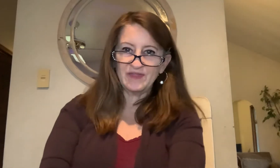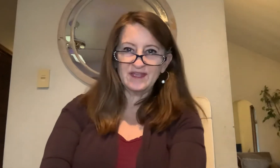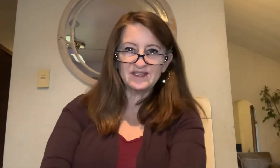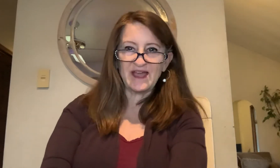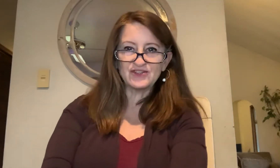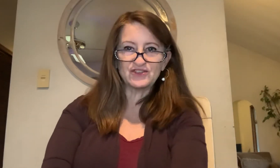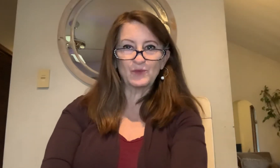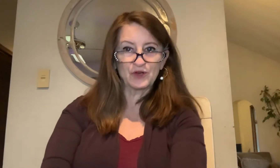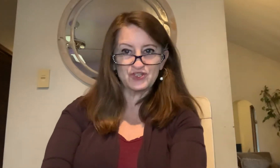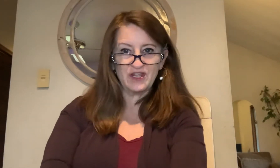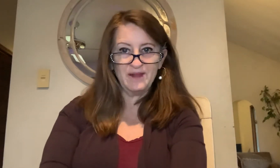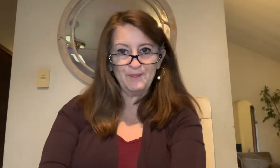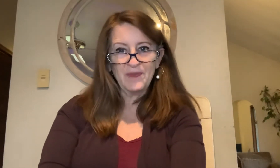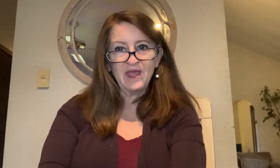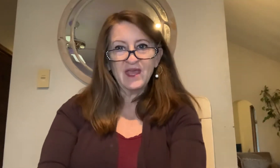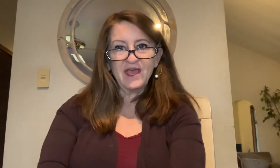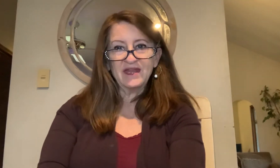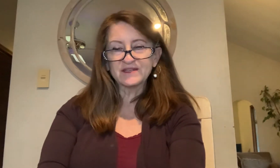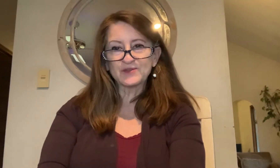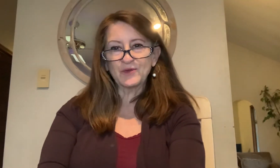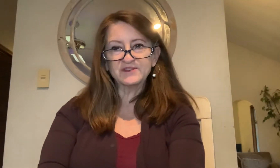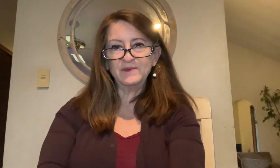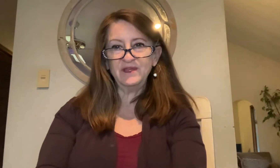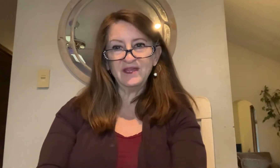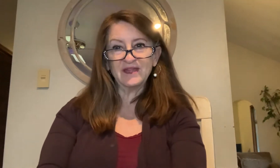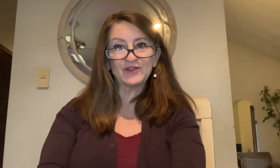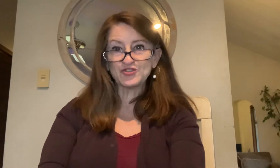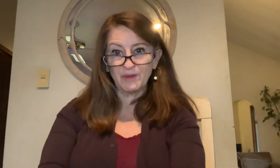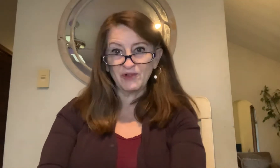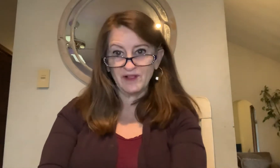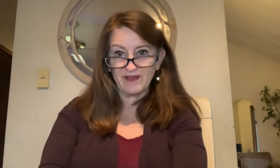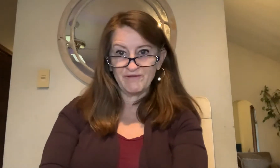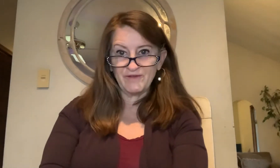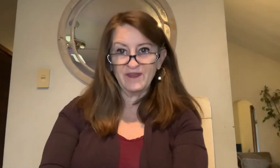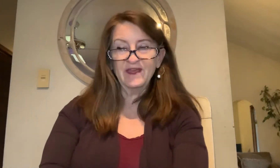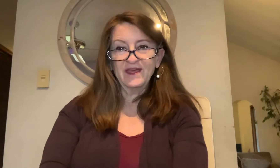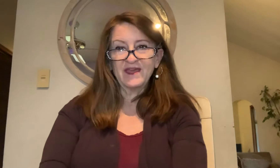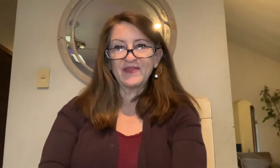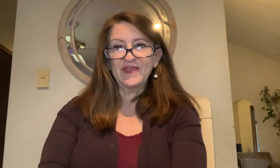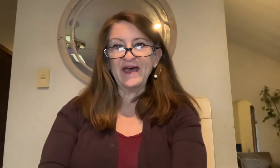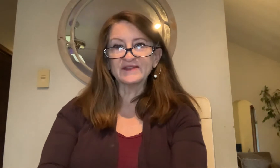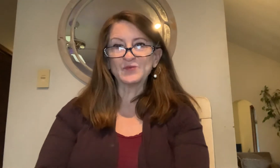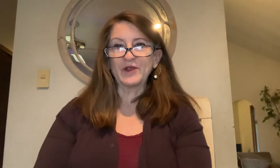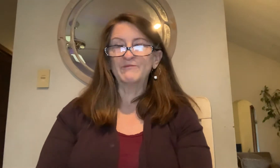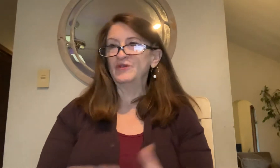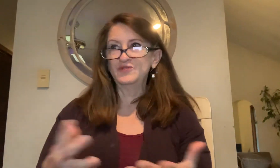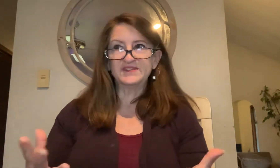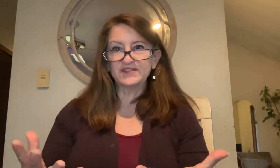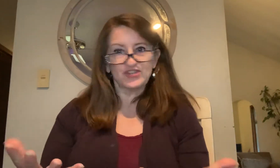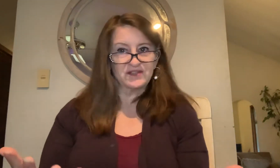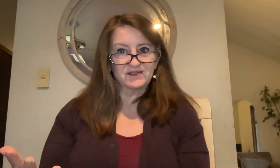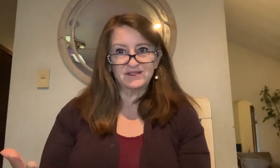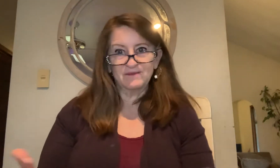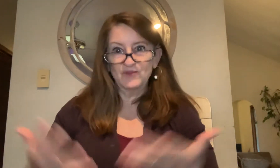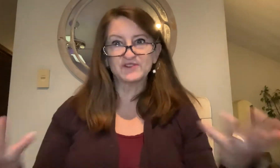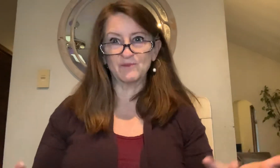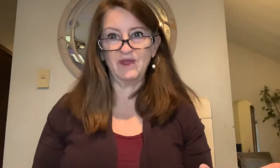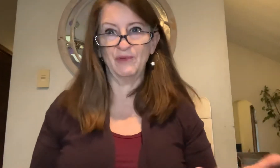the attached worksheet and it's going to be in the treble clef and that is where musicians and music people